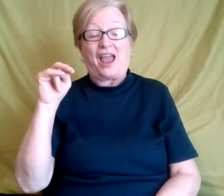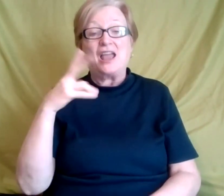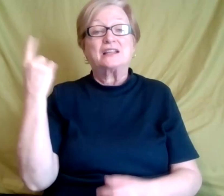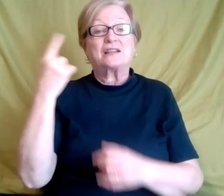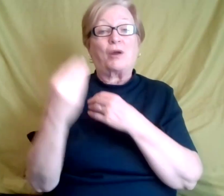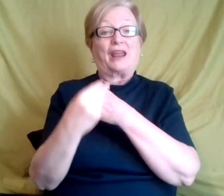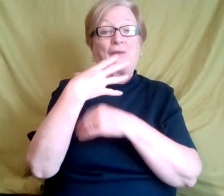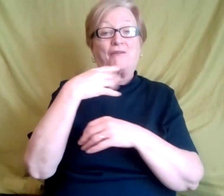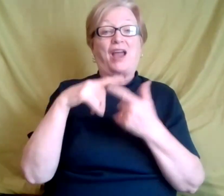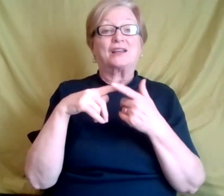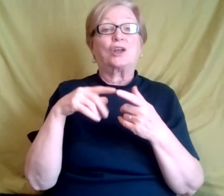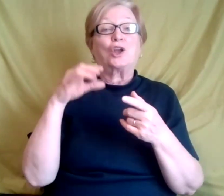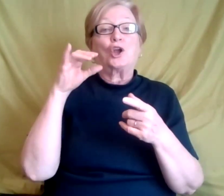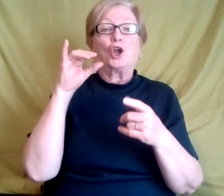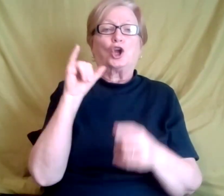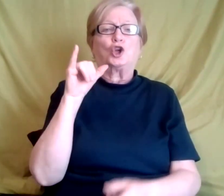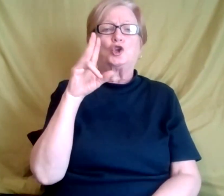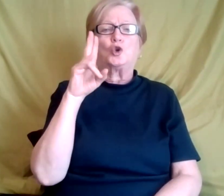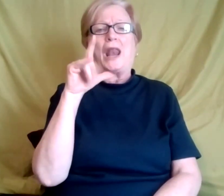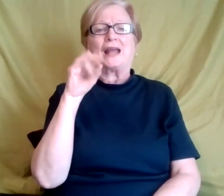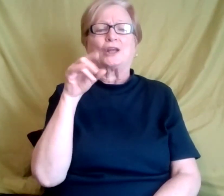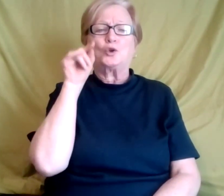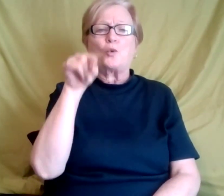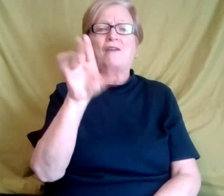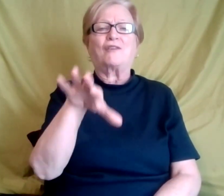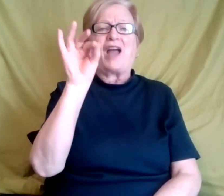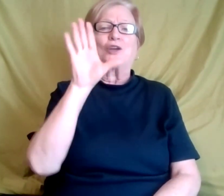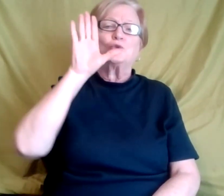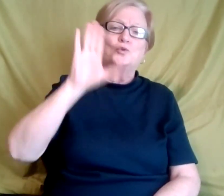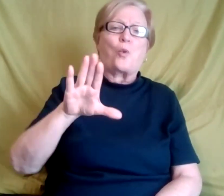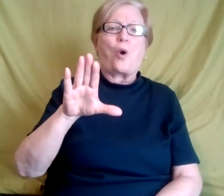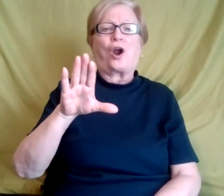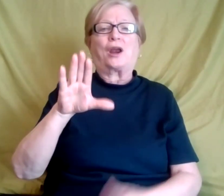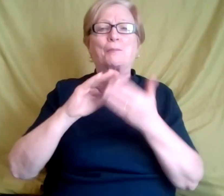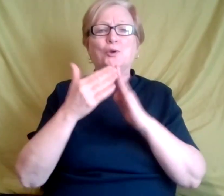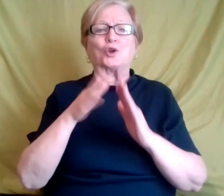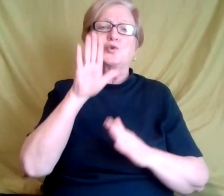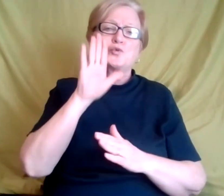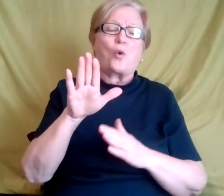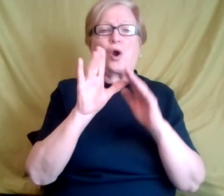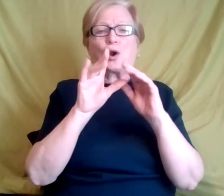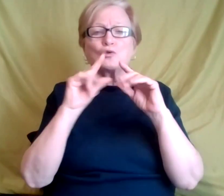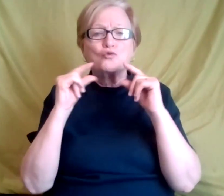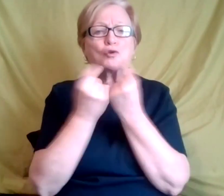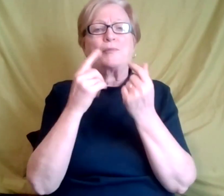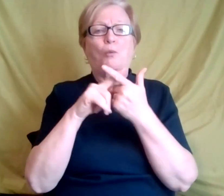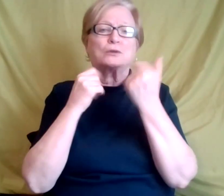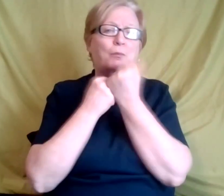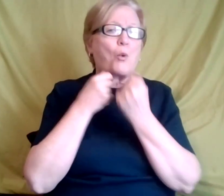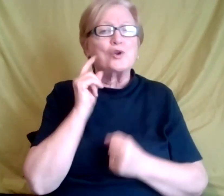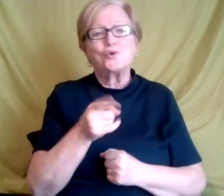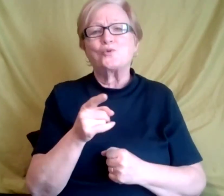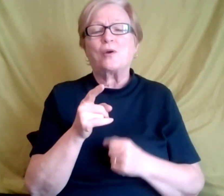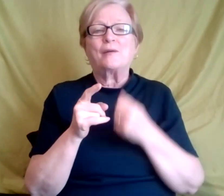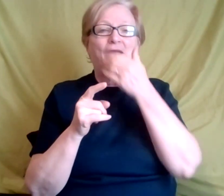Yolanda, you now have to find your tribe or find a community that's going to support you. And